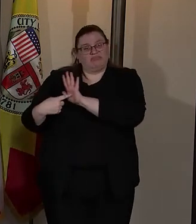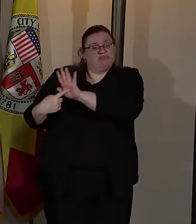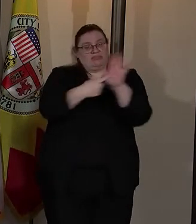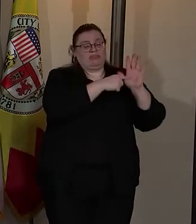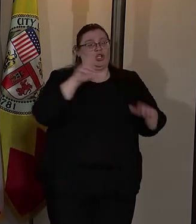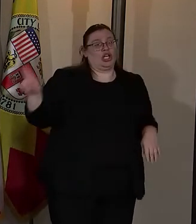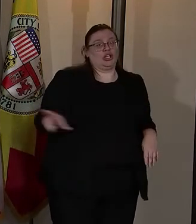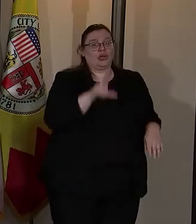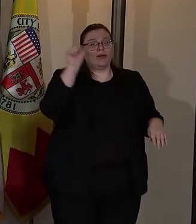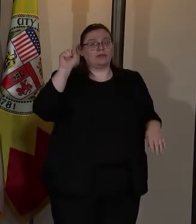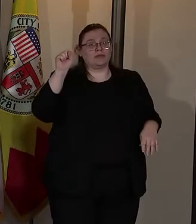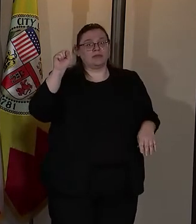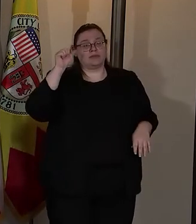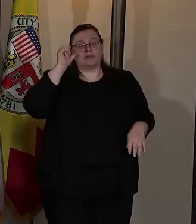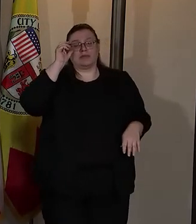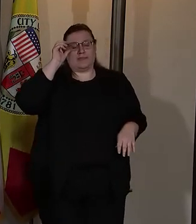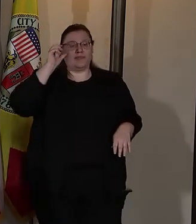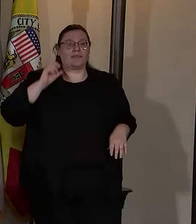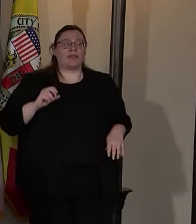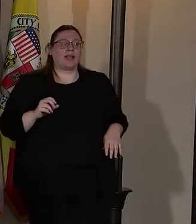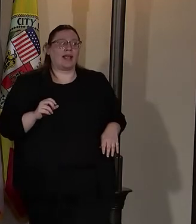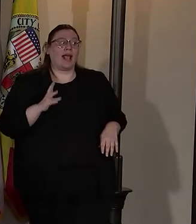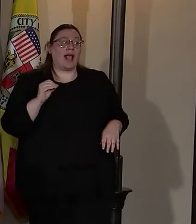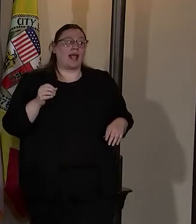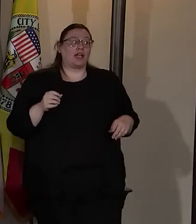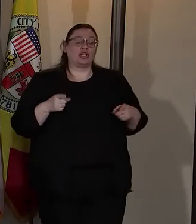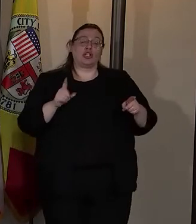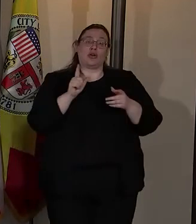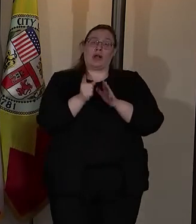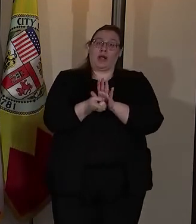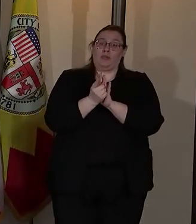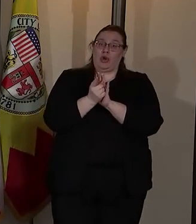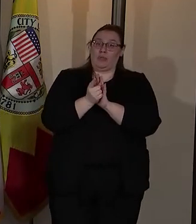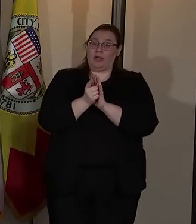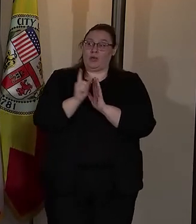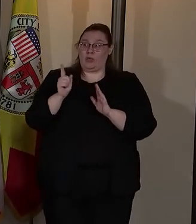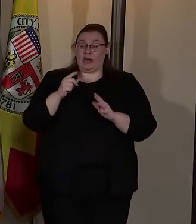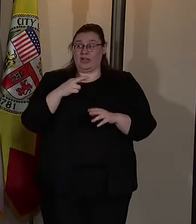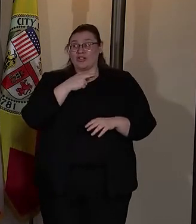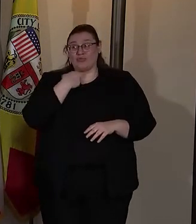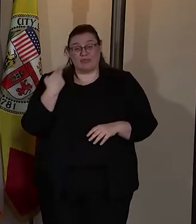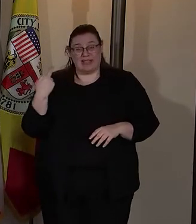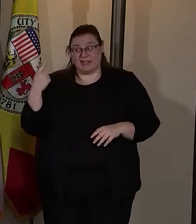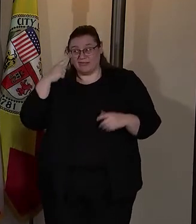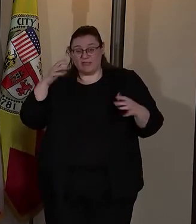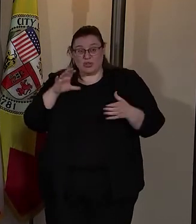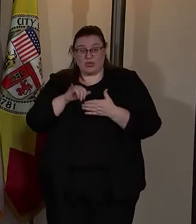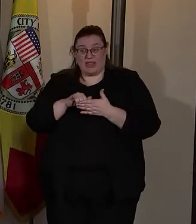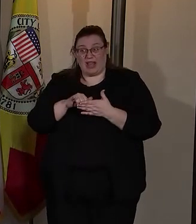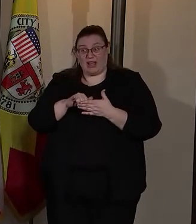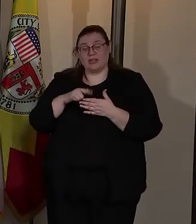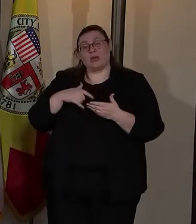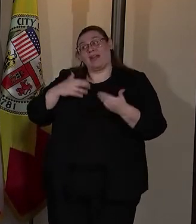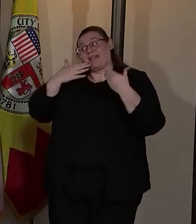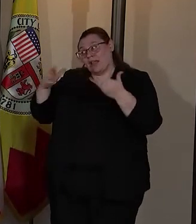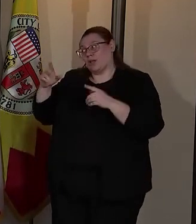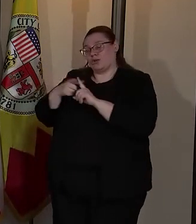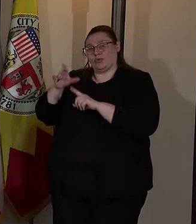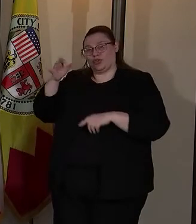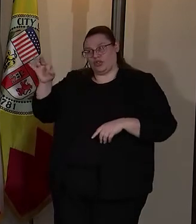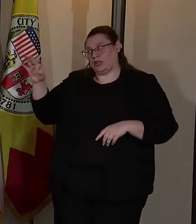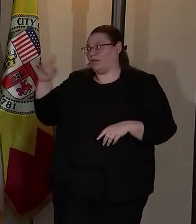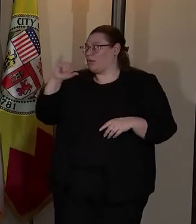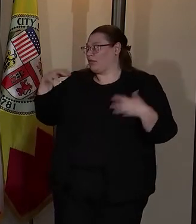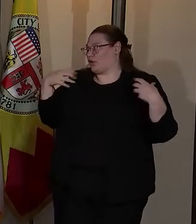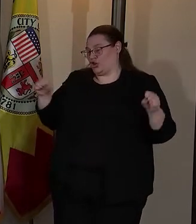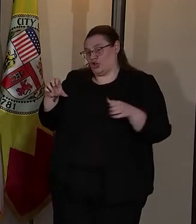country, and at a time when it's risky for him to do so. So I want to thank the chief for having the courage to